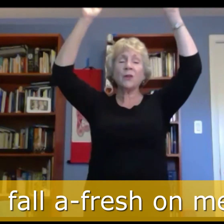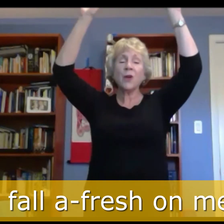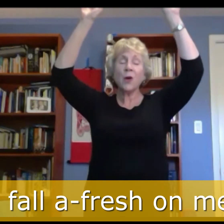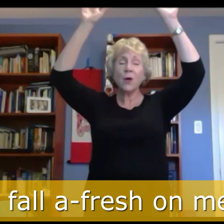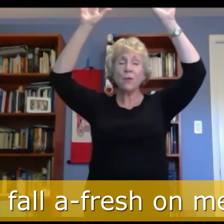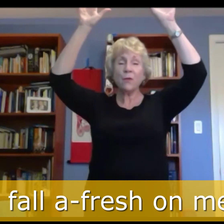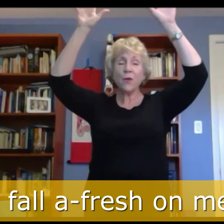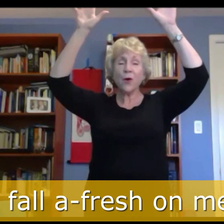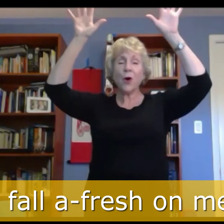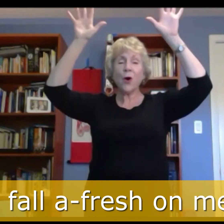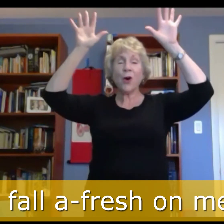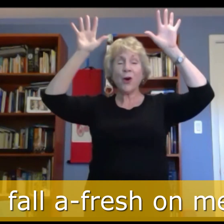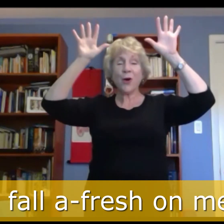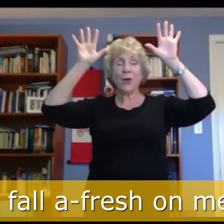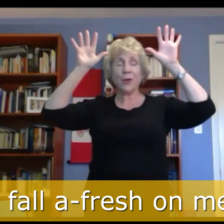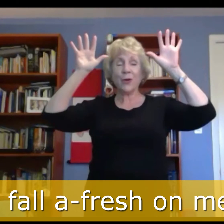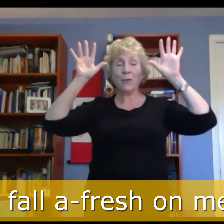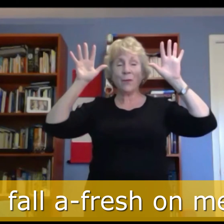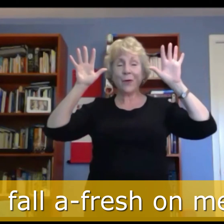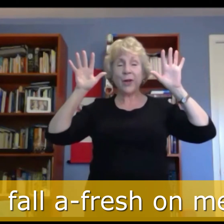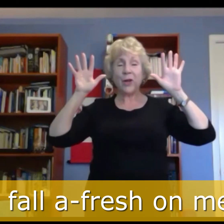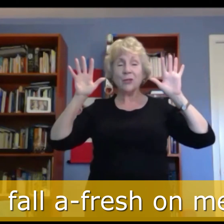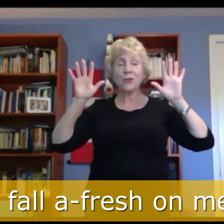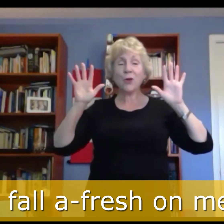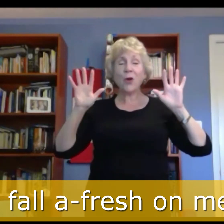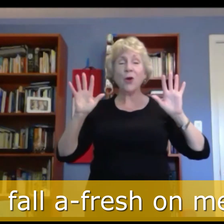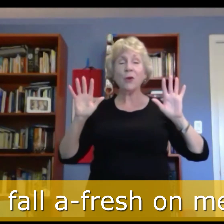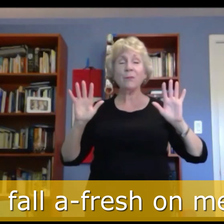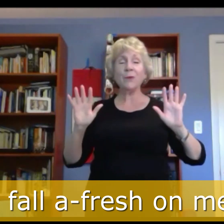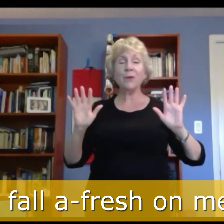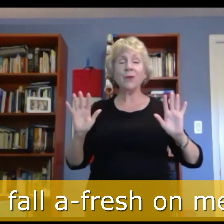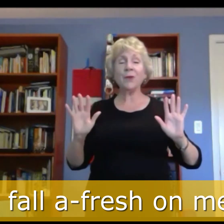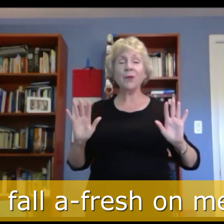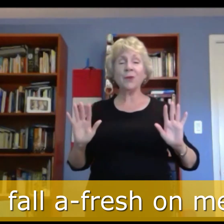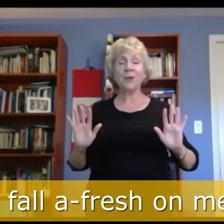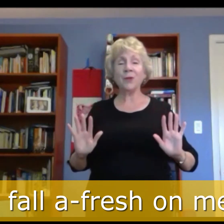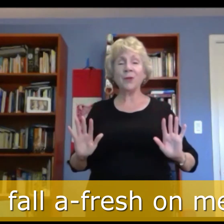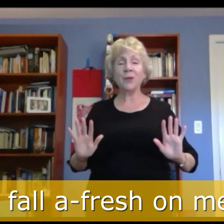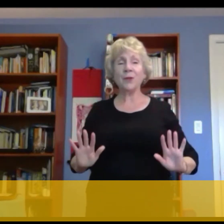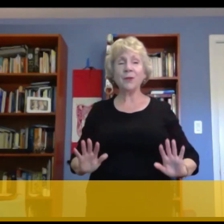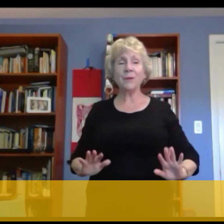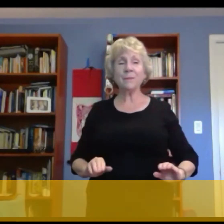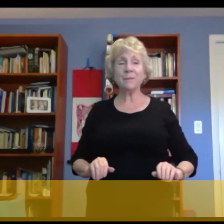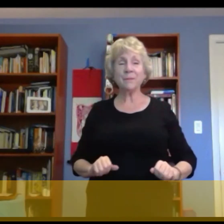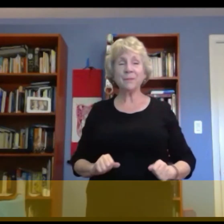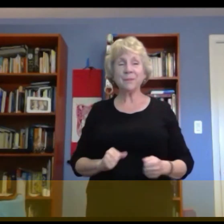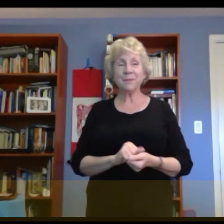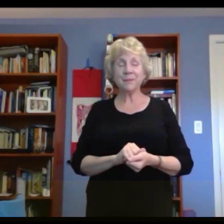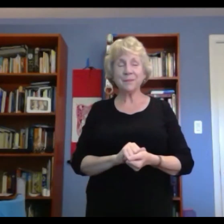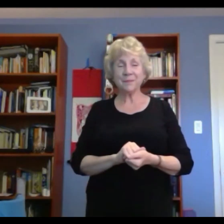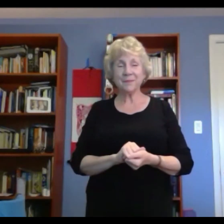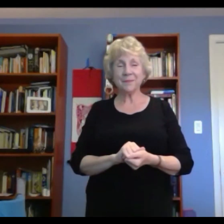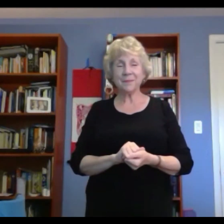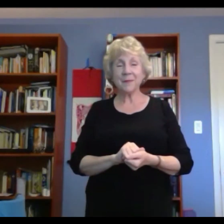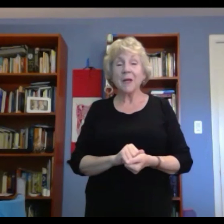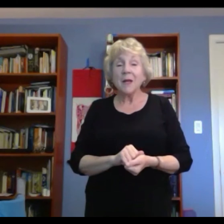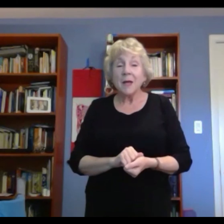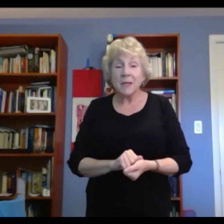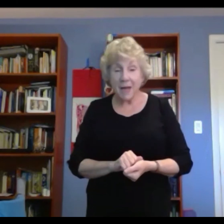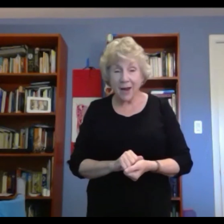blessed hallowed day when of Hail